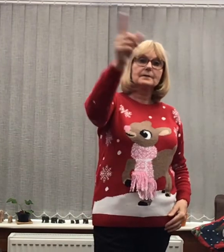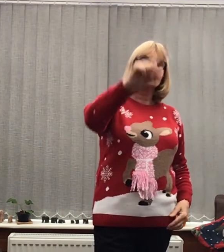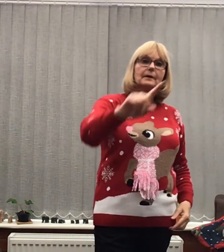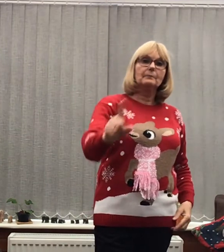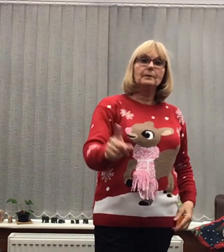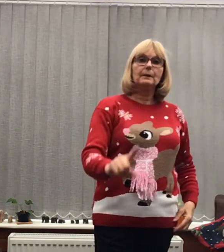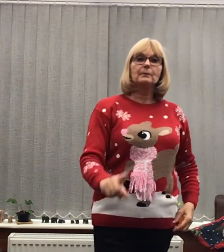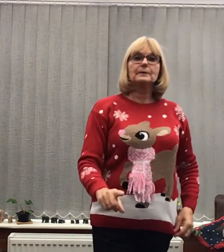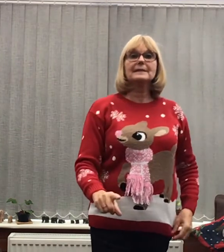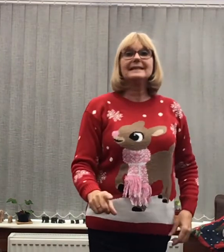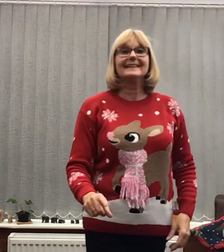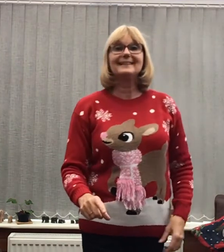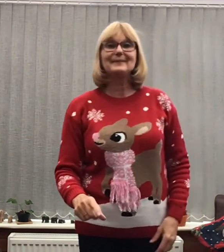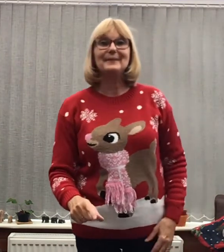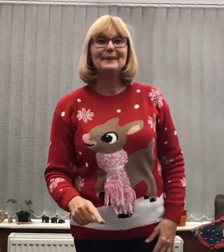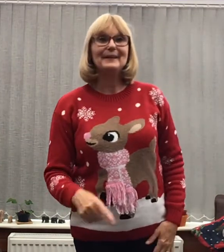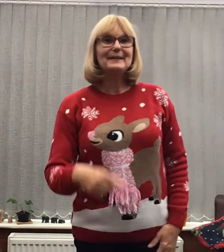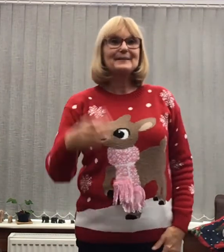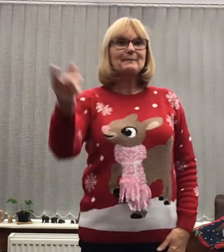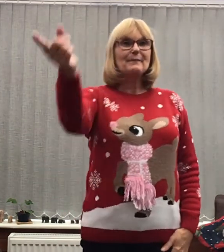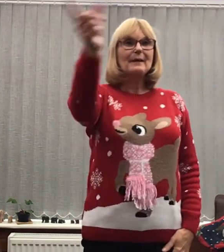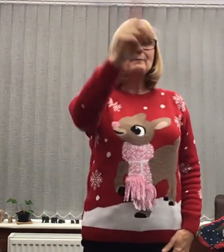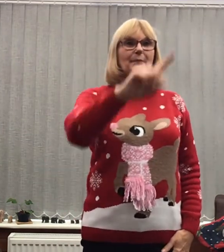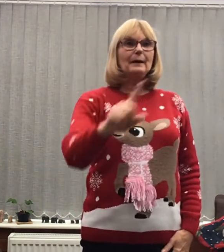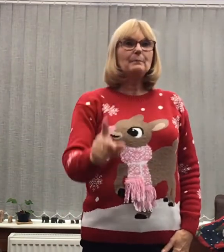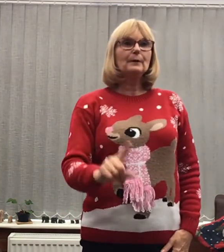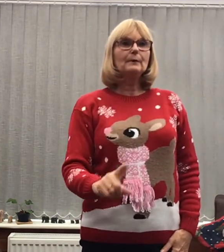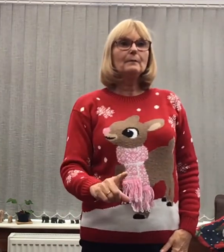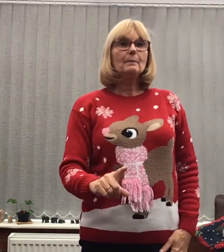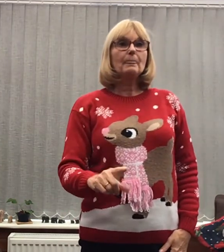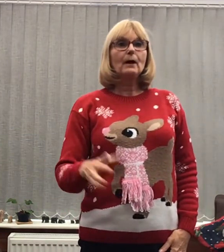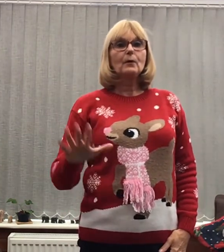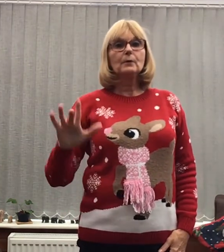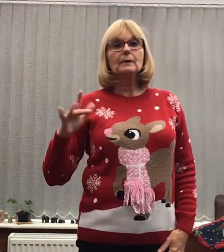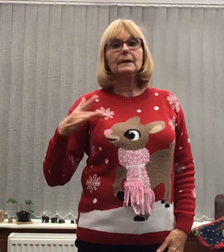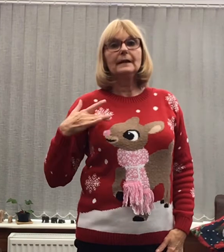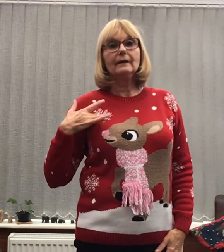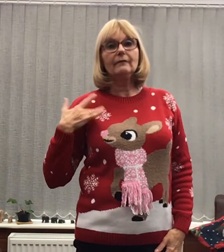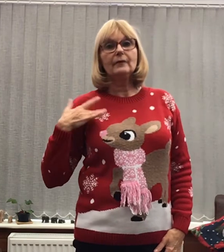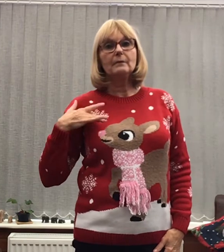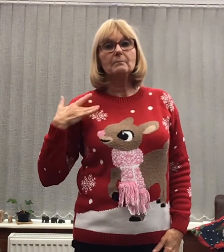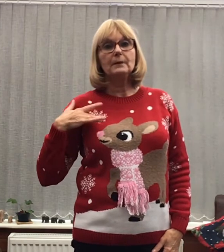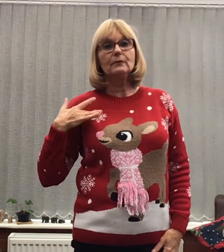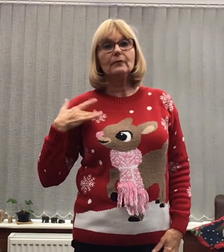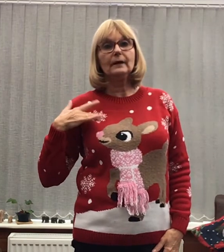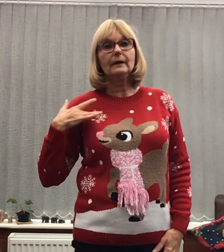sign People It's easier to People People live Middle finger